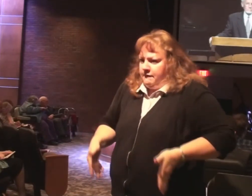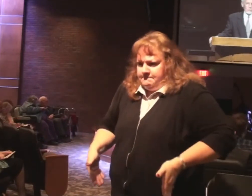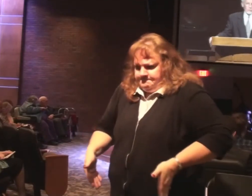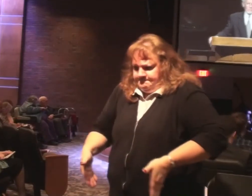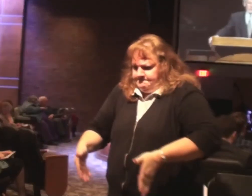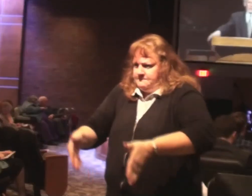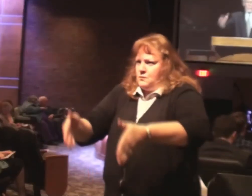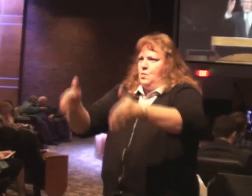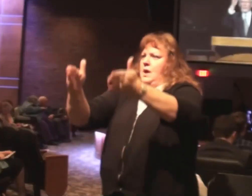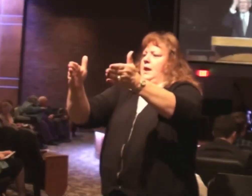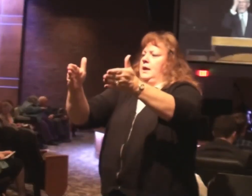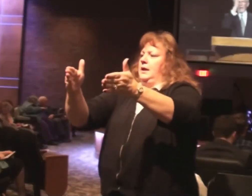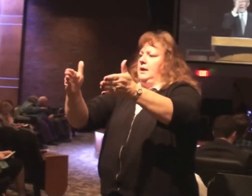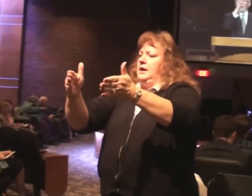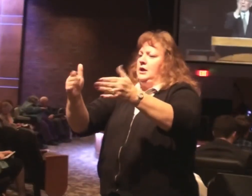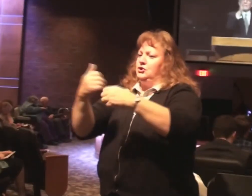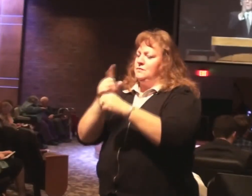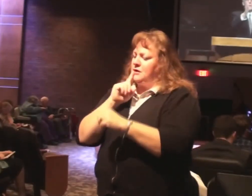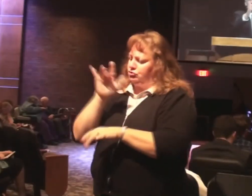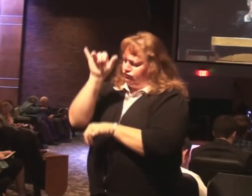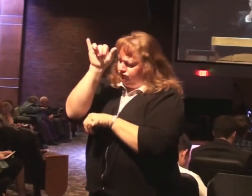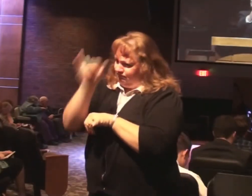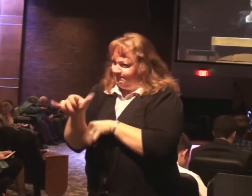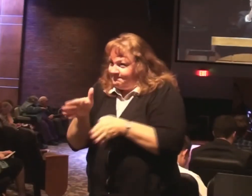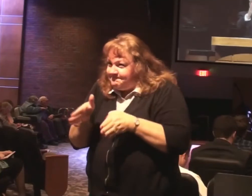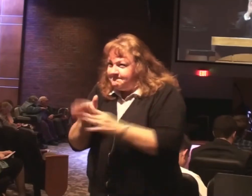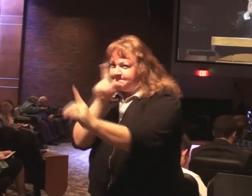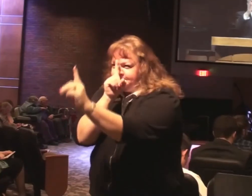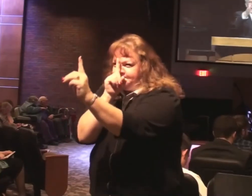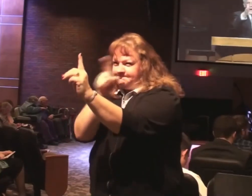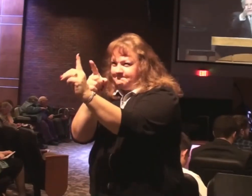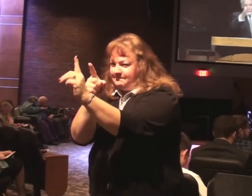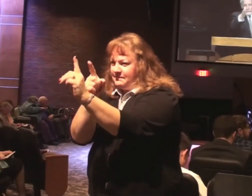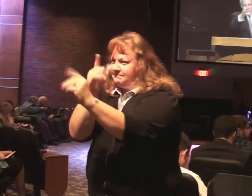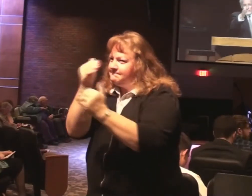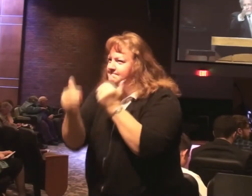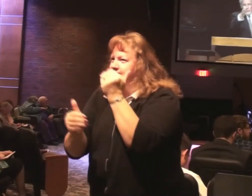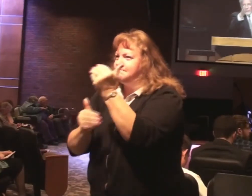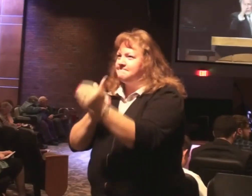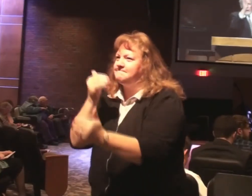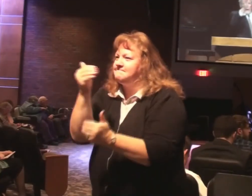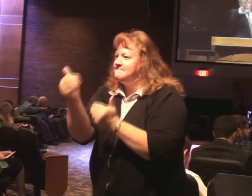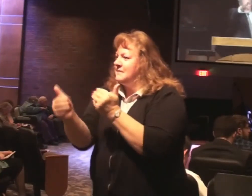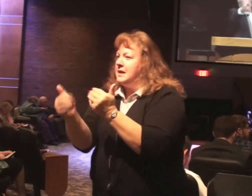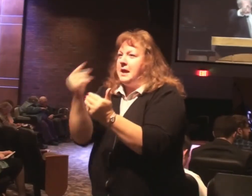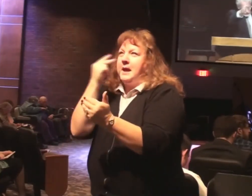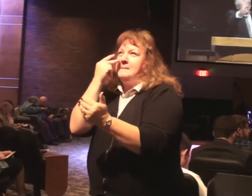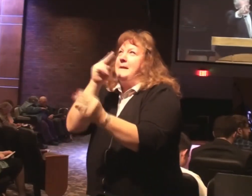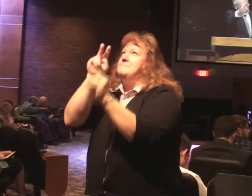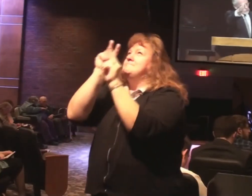Be sure we stay on the track, on the path, with our eyes fixed on the goal.